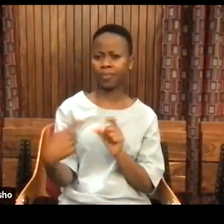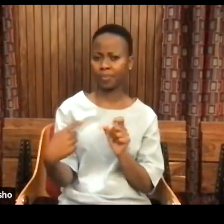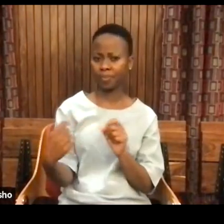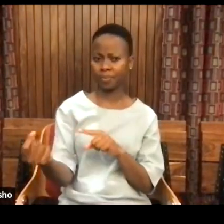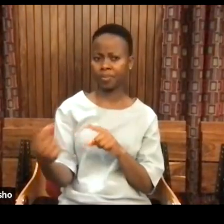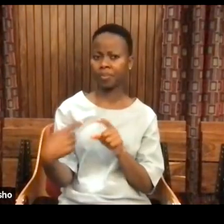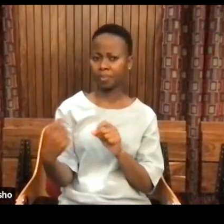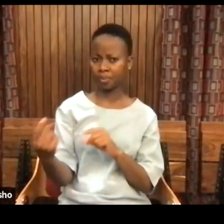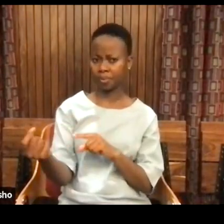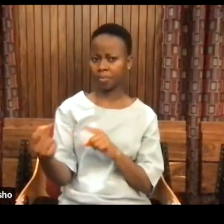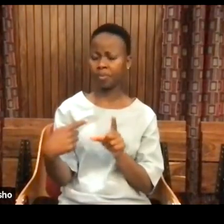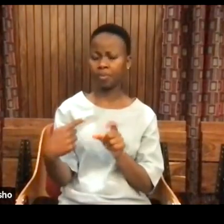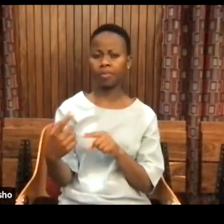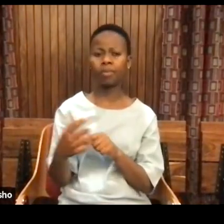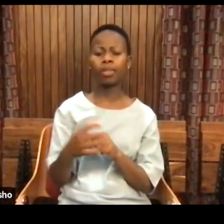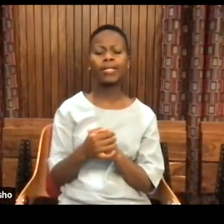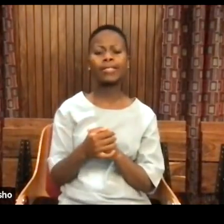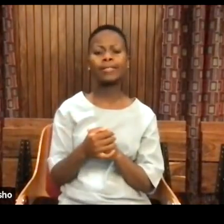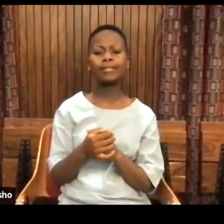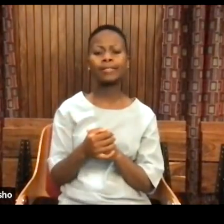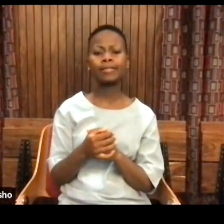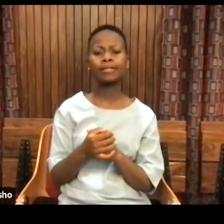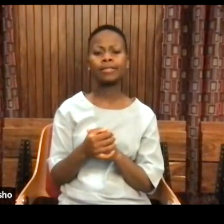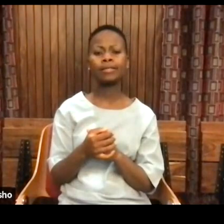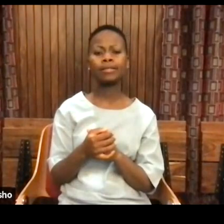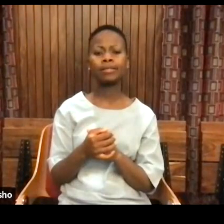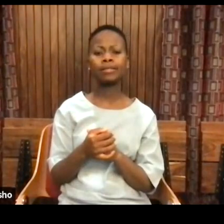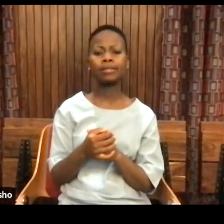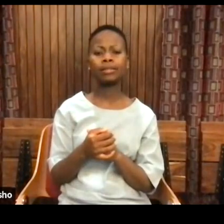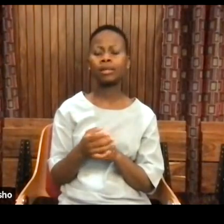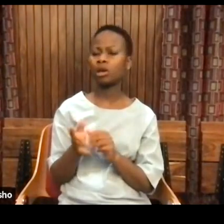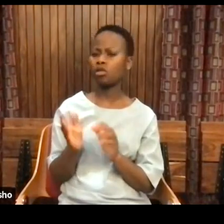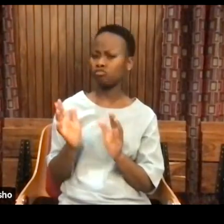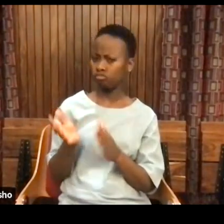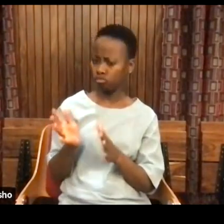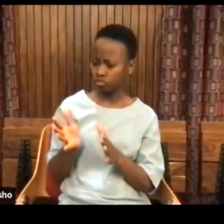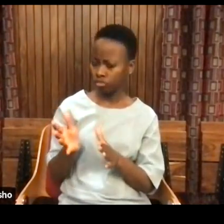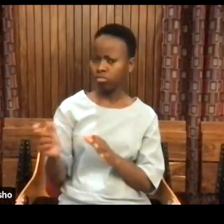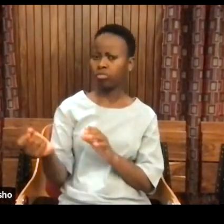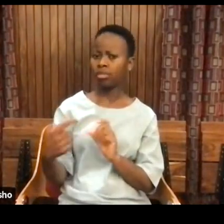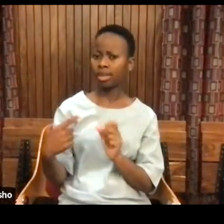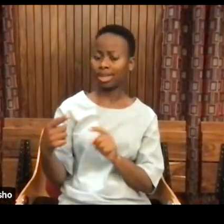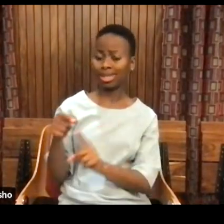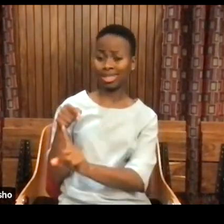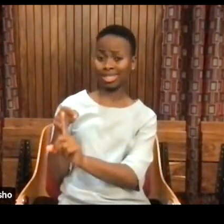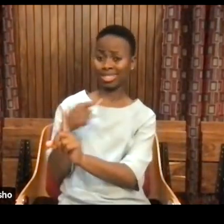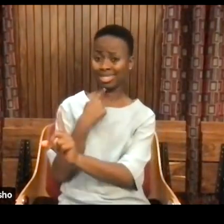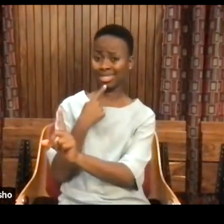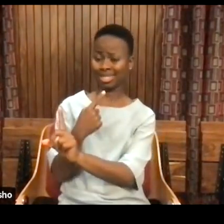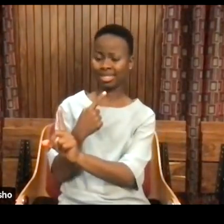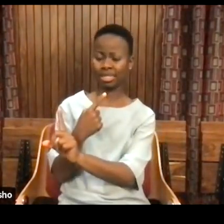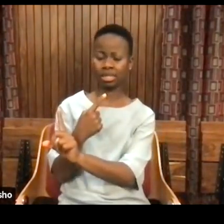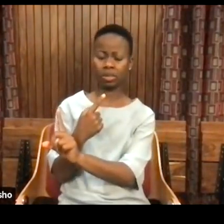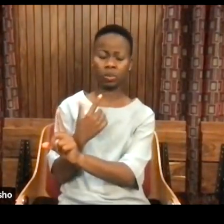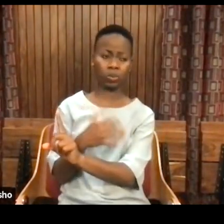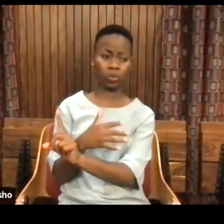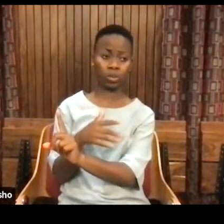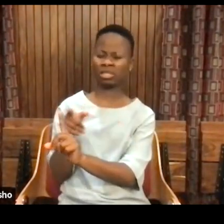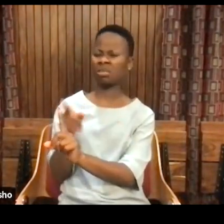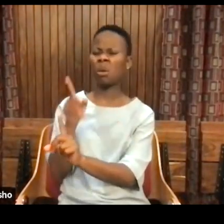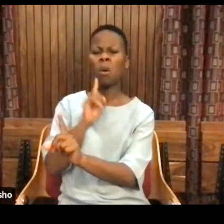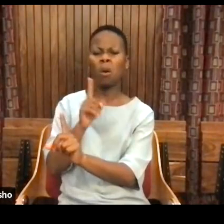Jarganov and Vashti. Richard Pickhouse and others would talk, you know, and Eusebius says, you know, with his gracious self